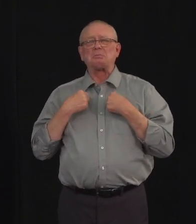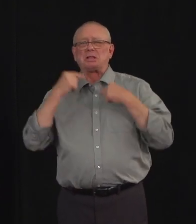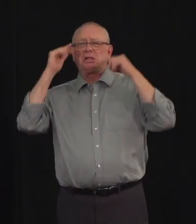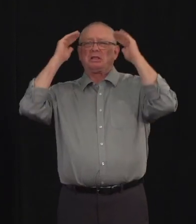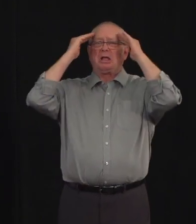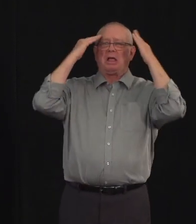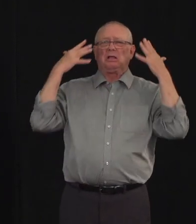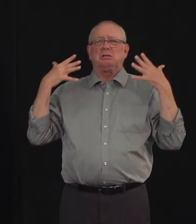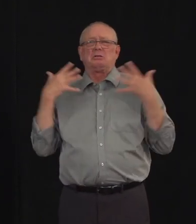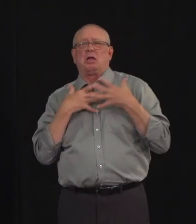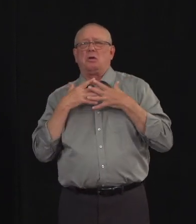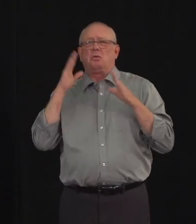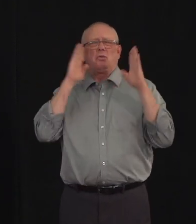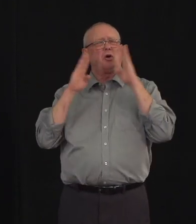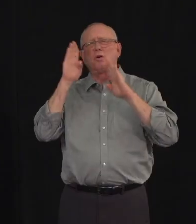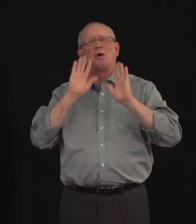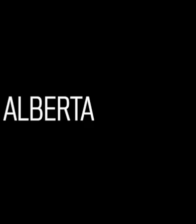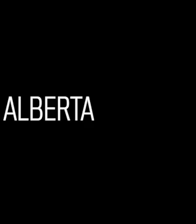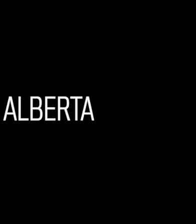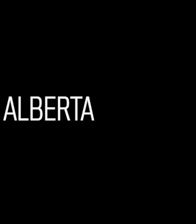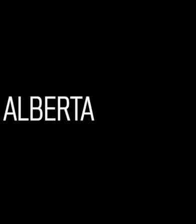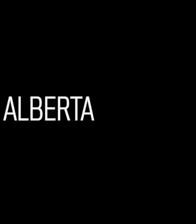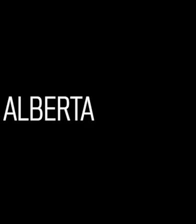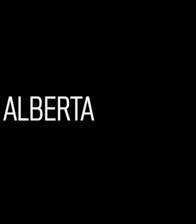follow the measures and keep others safe.